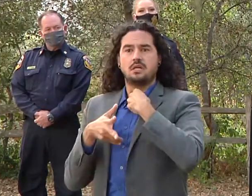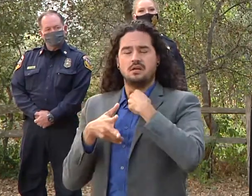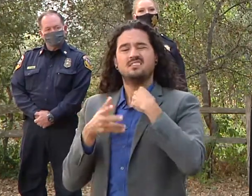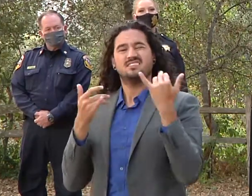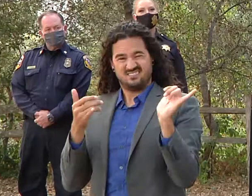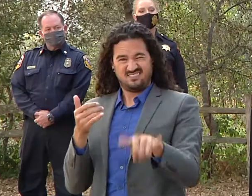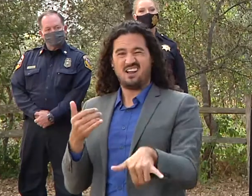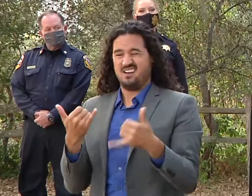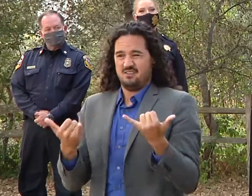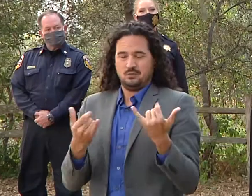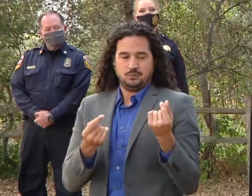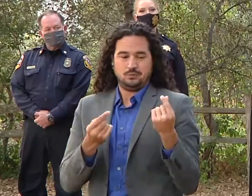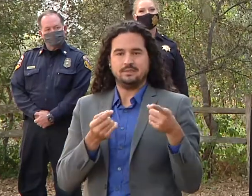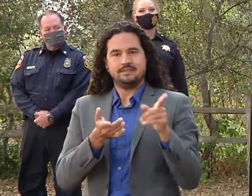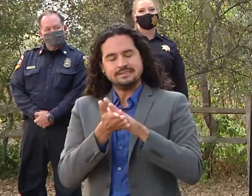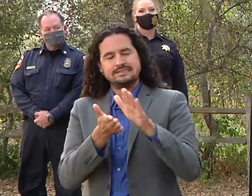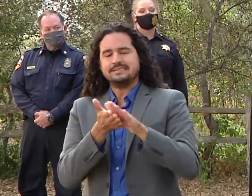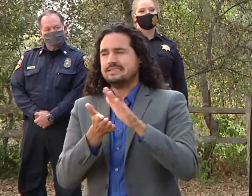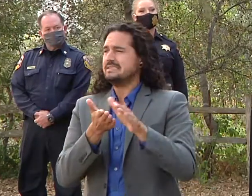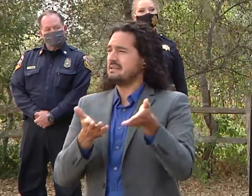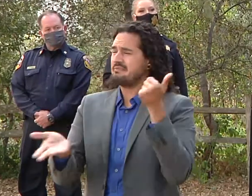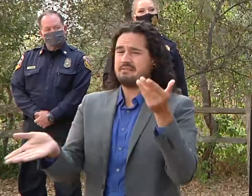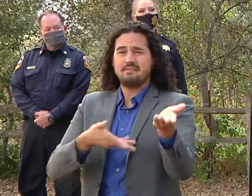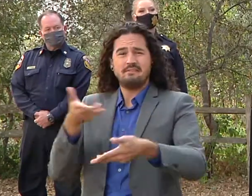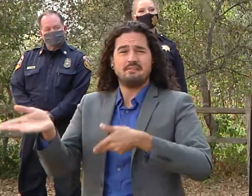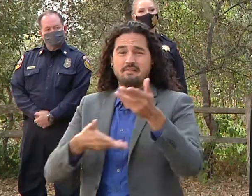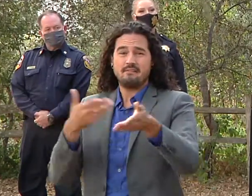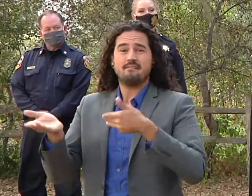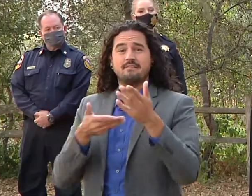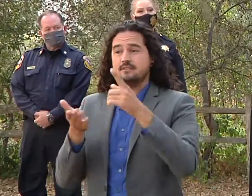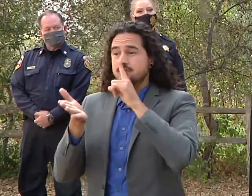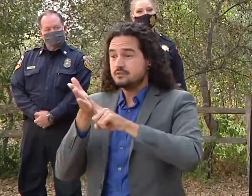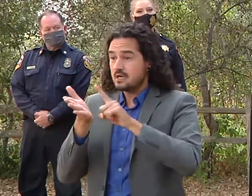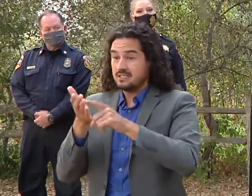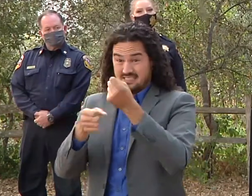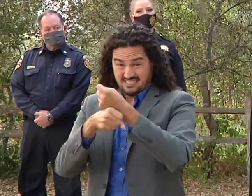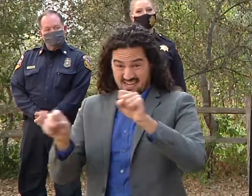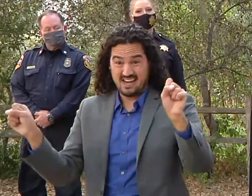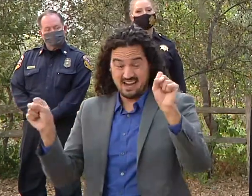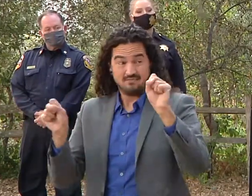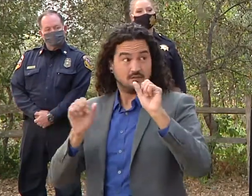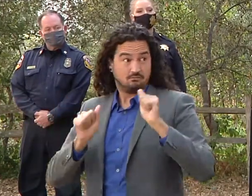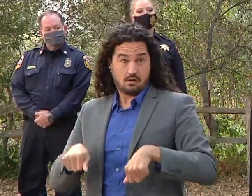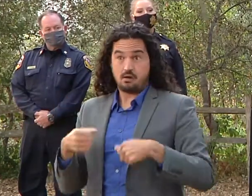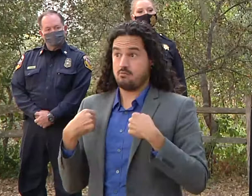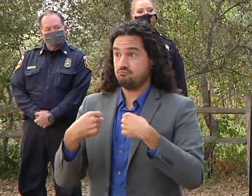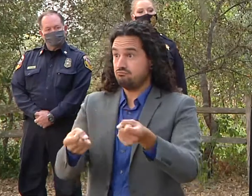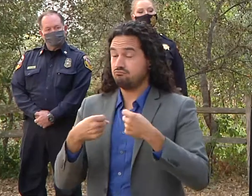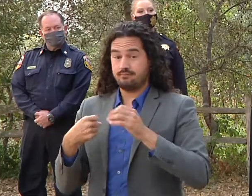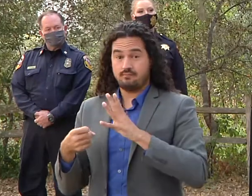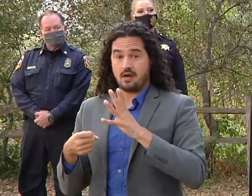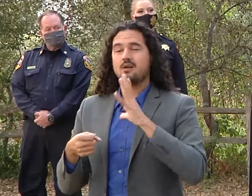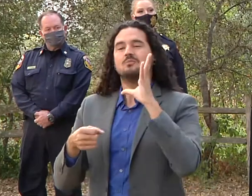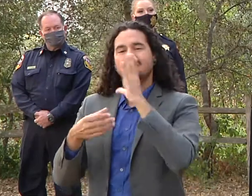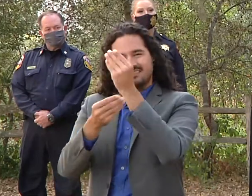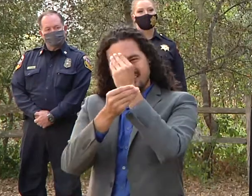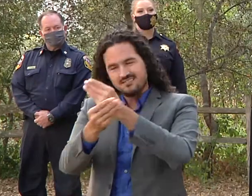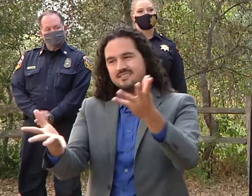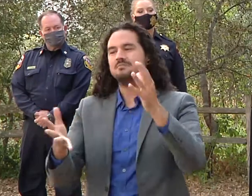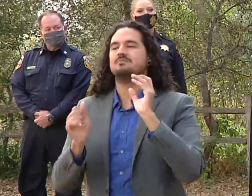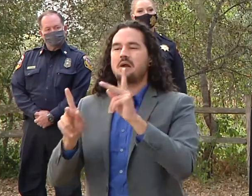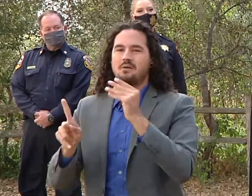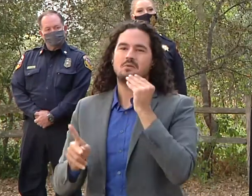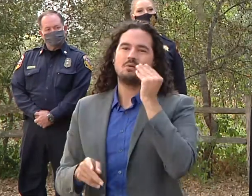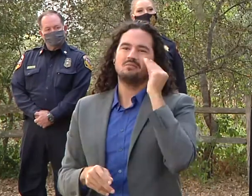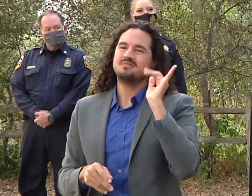happen until those areas are safe to get you back home and that and that absolutely is our goal is to get you home as is